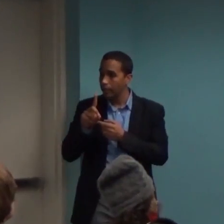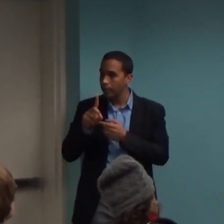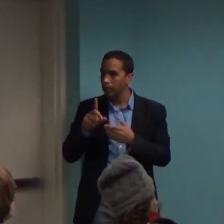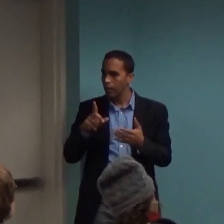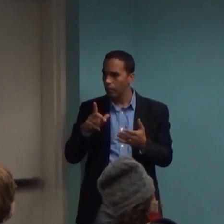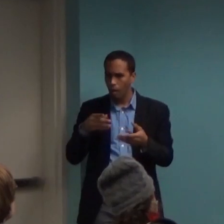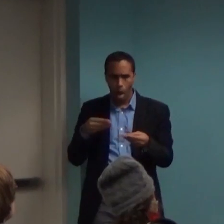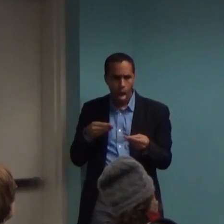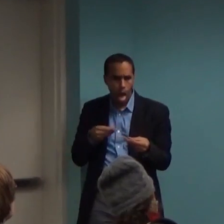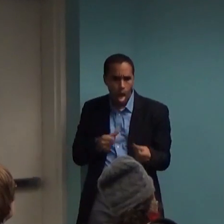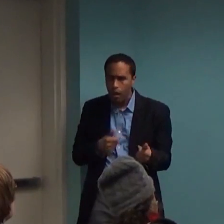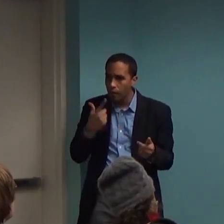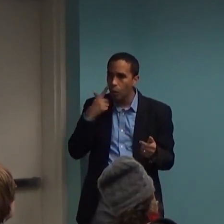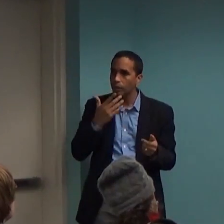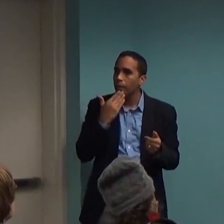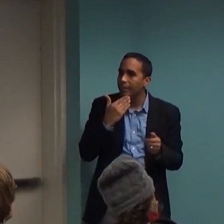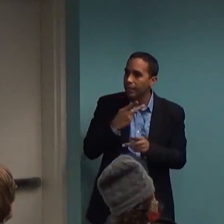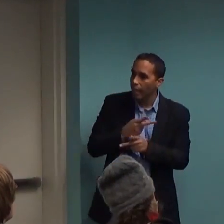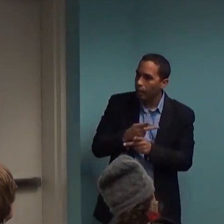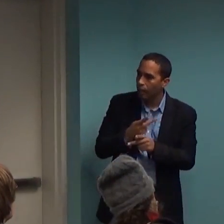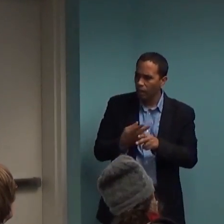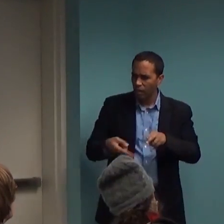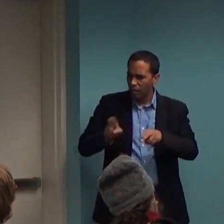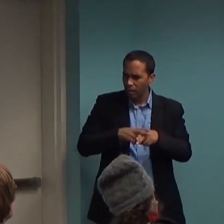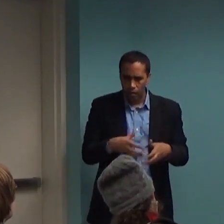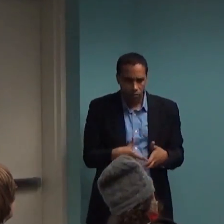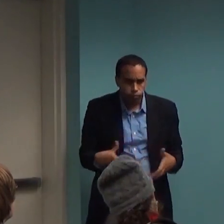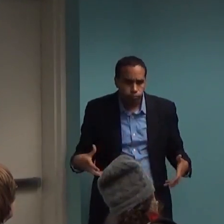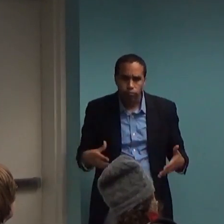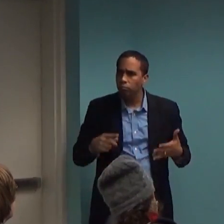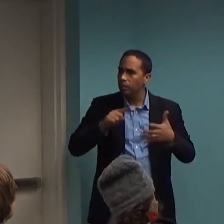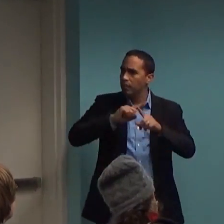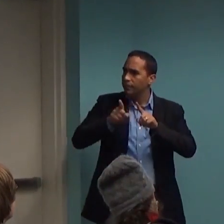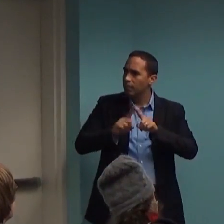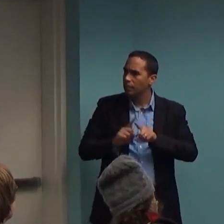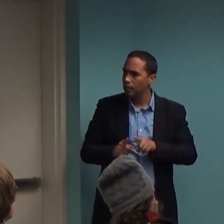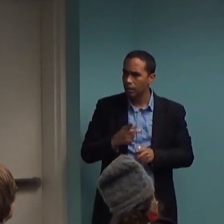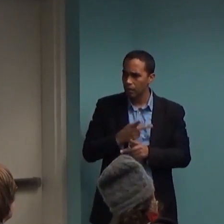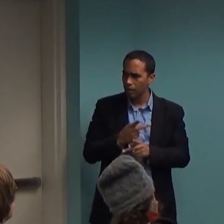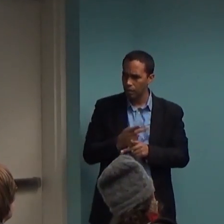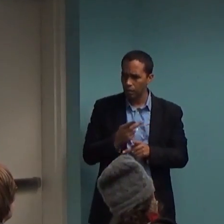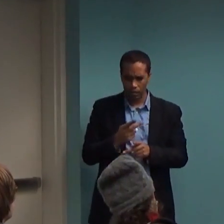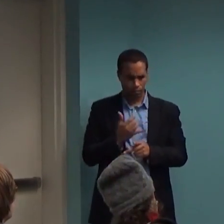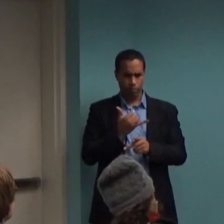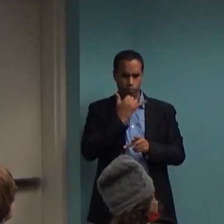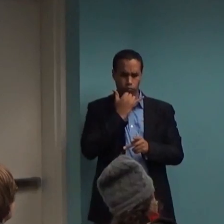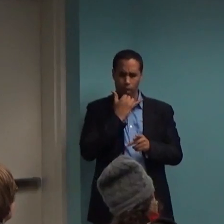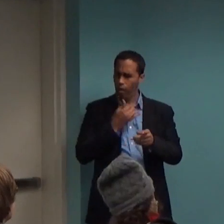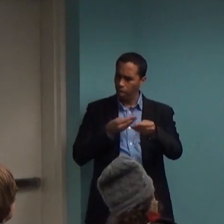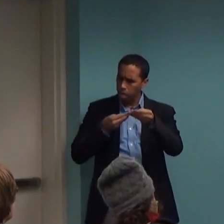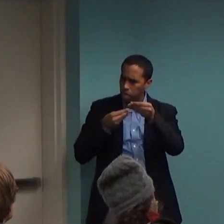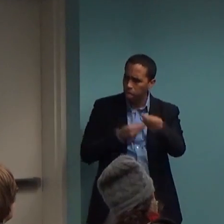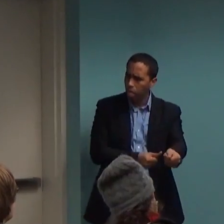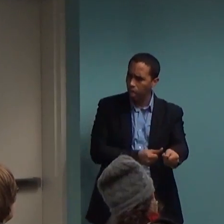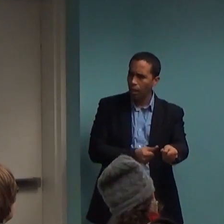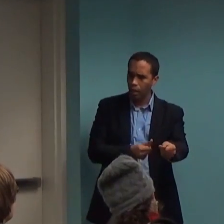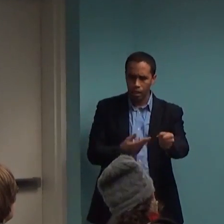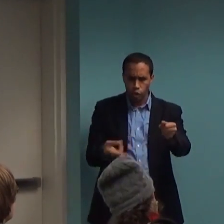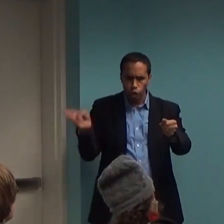care, other obesity-related care, and other problematic health issues in children who were receiving high